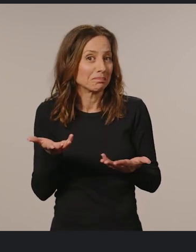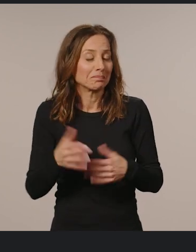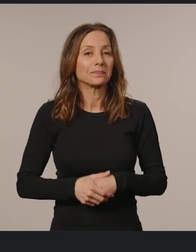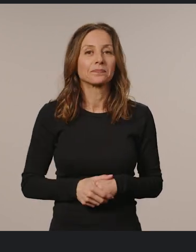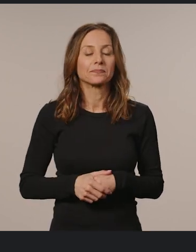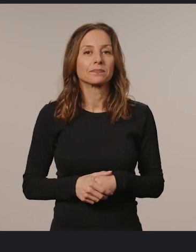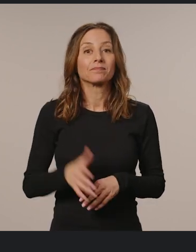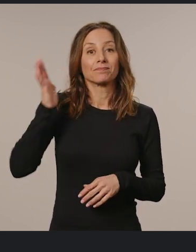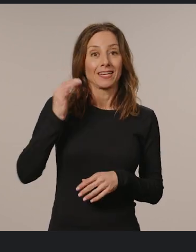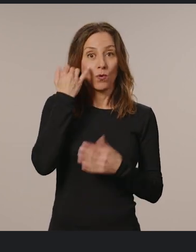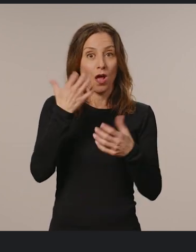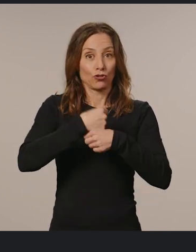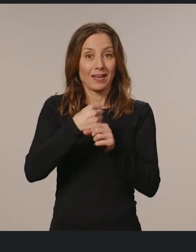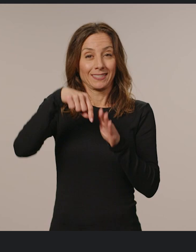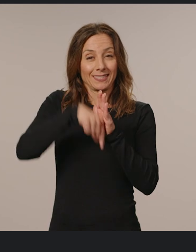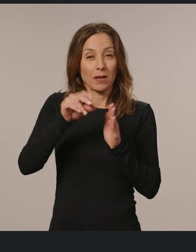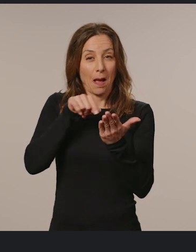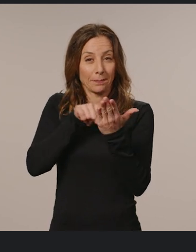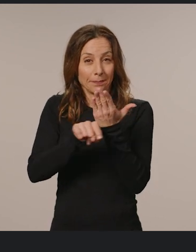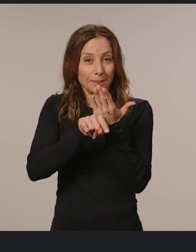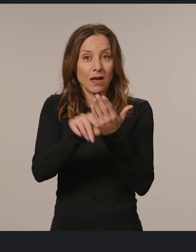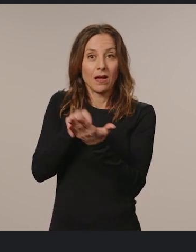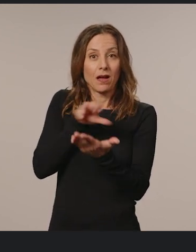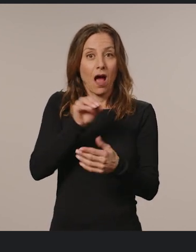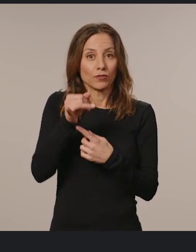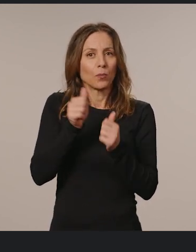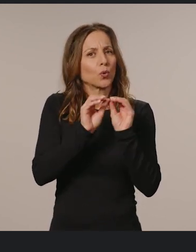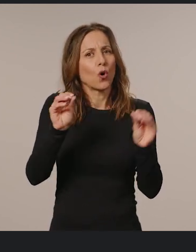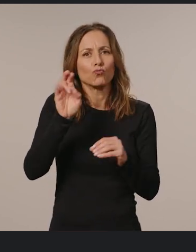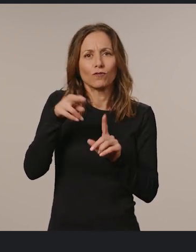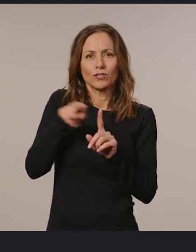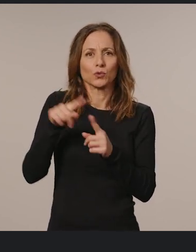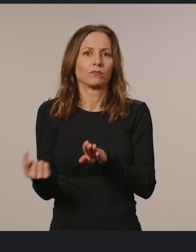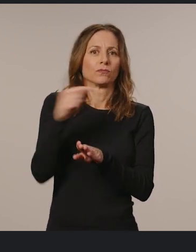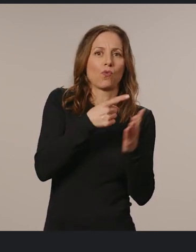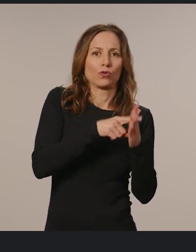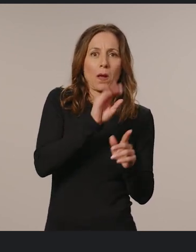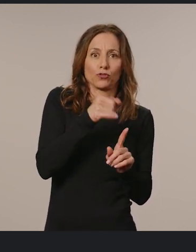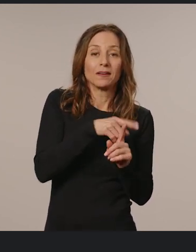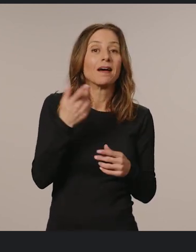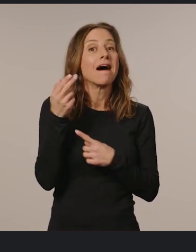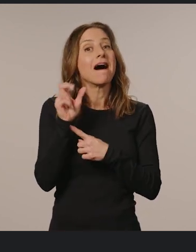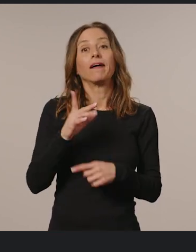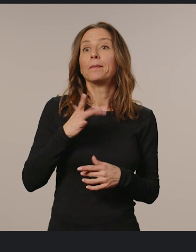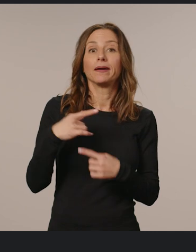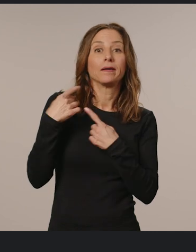the past, if you want to create a deep copy of an object with no reference to the original object, the popular hack was JSON